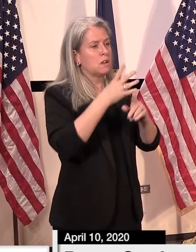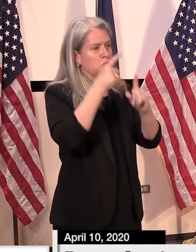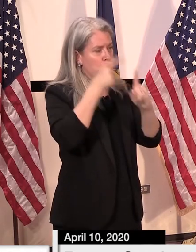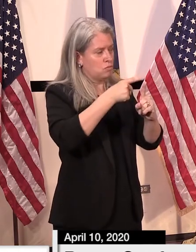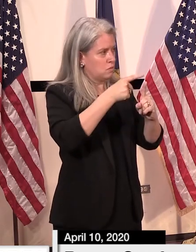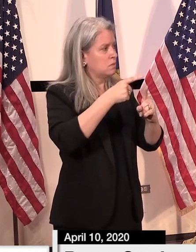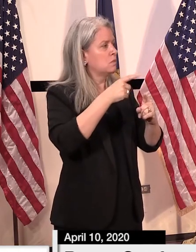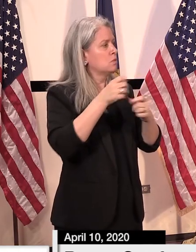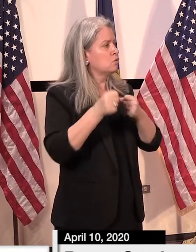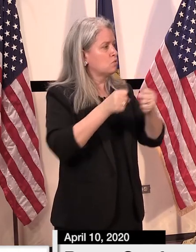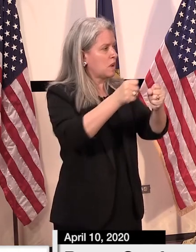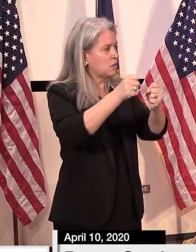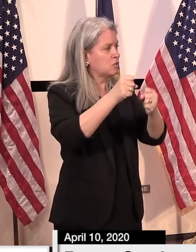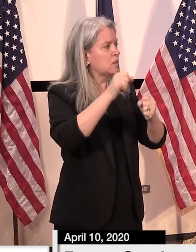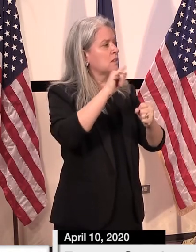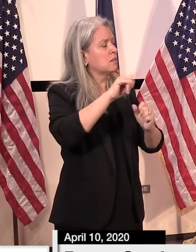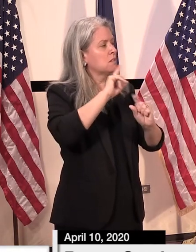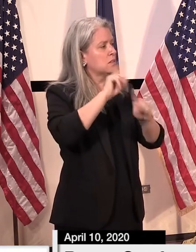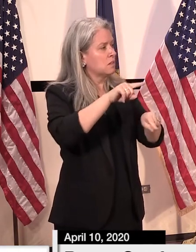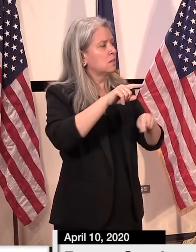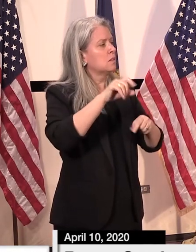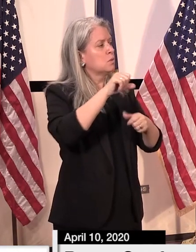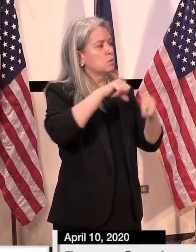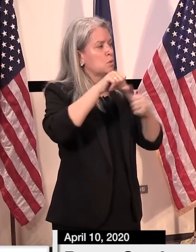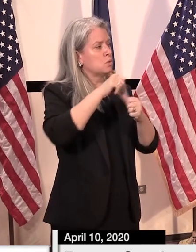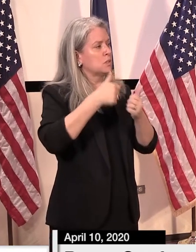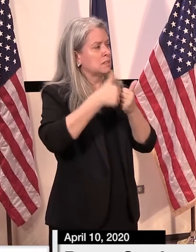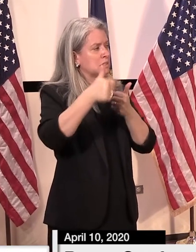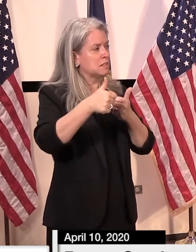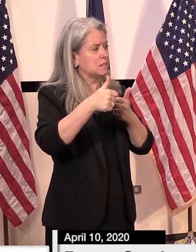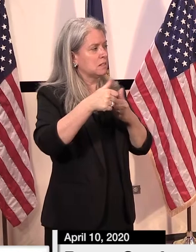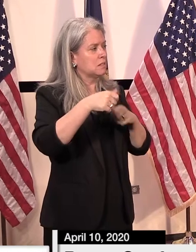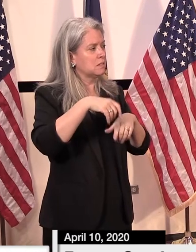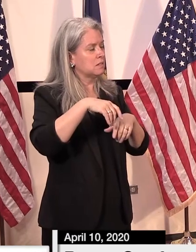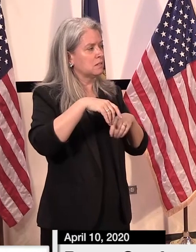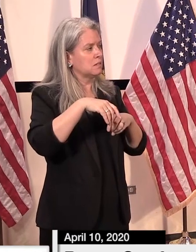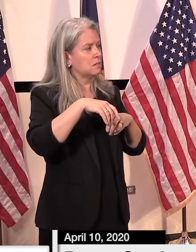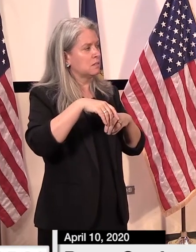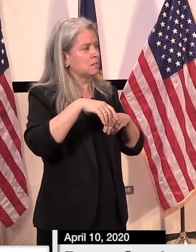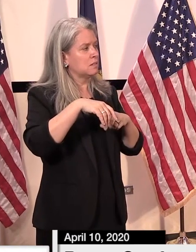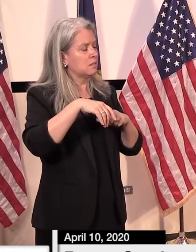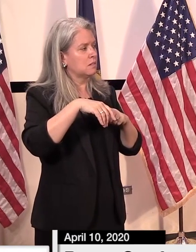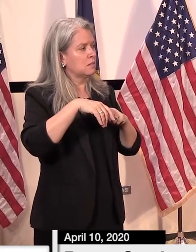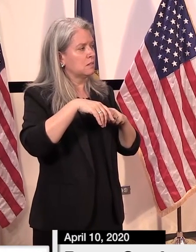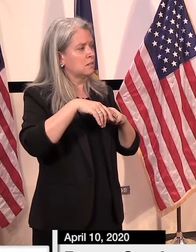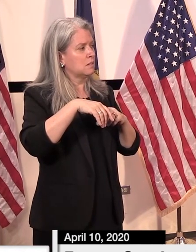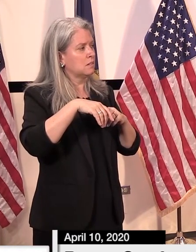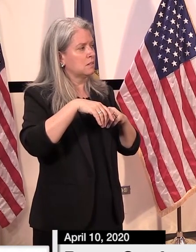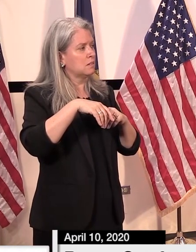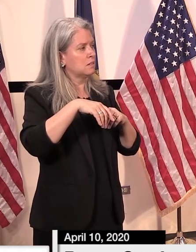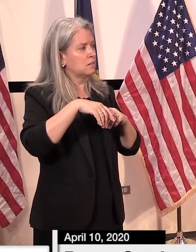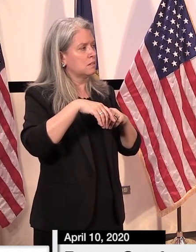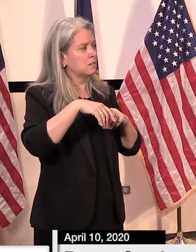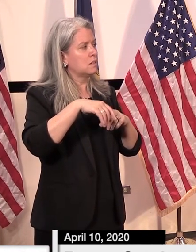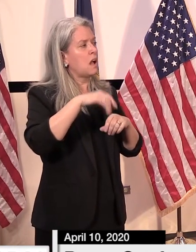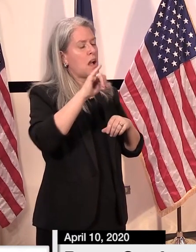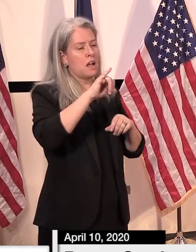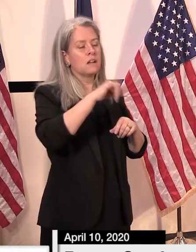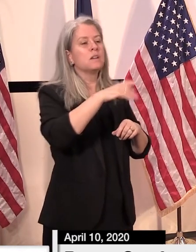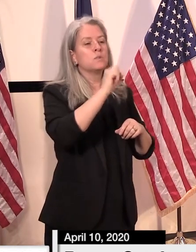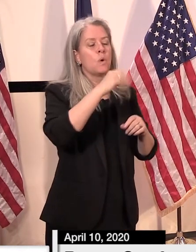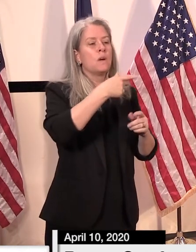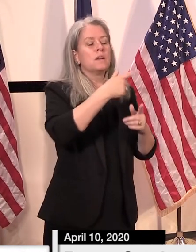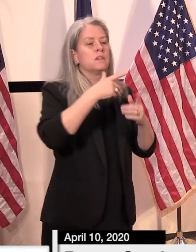strategy of mandating social distancing for vulnerable populations while allowing the rest of our monitors to get back to work